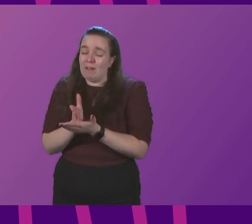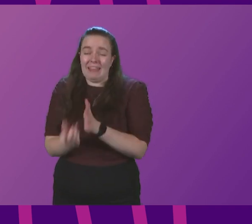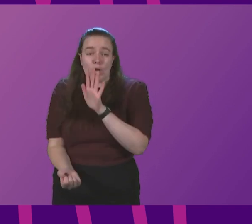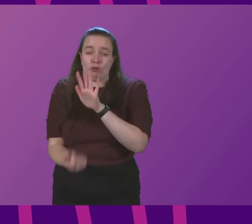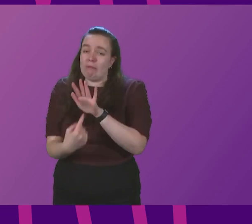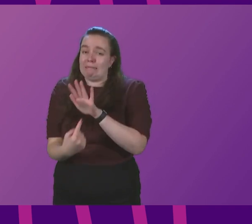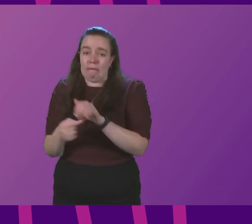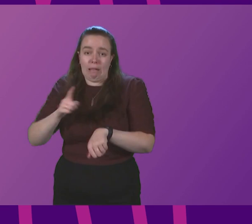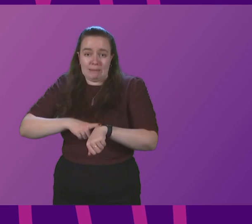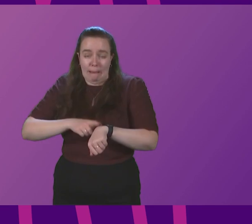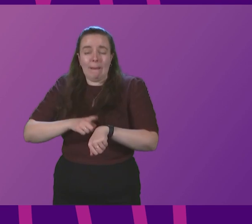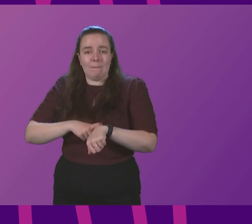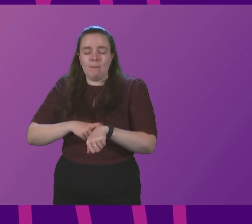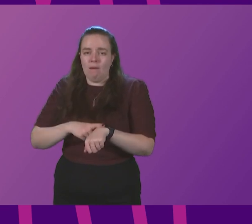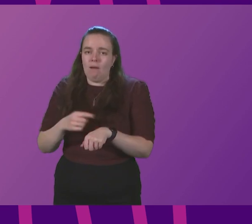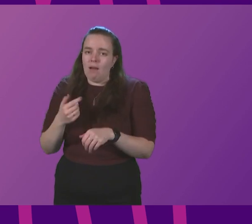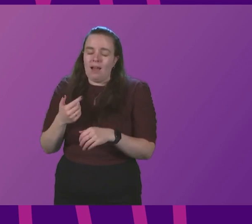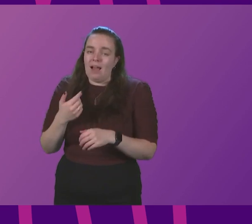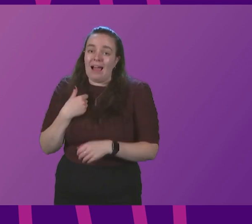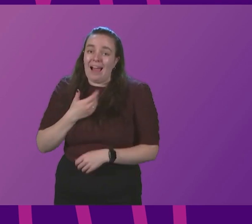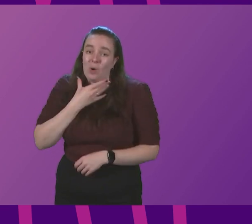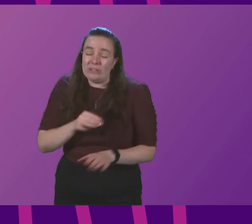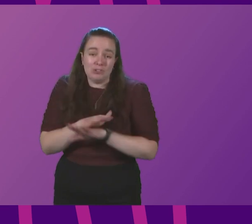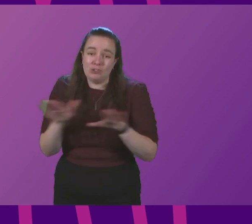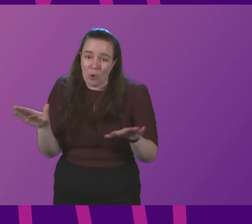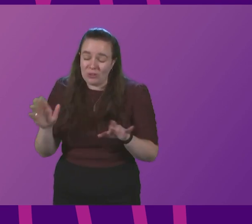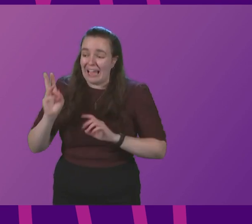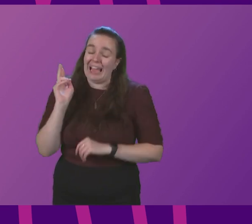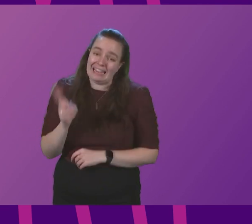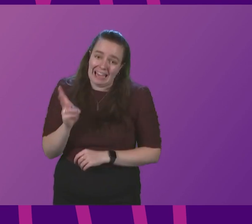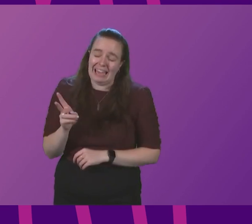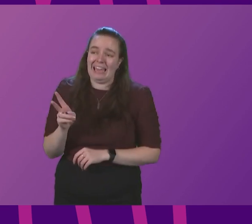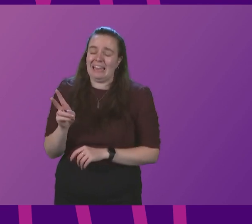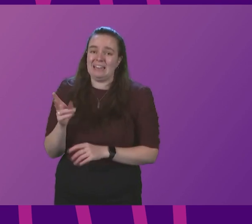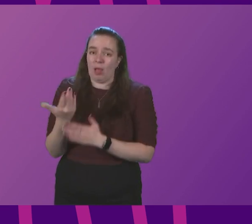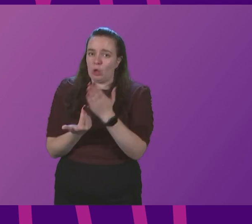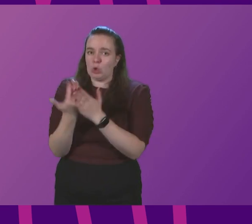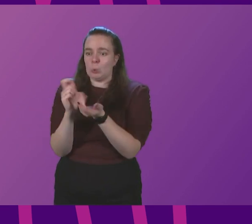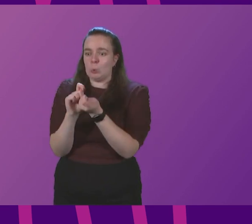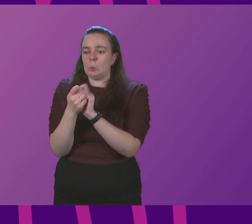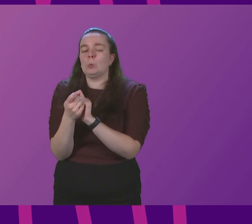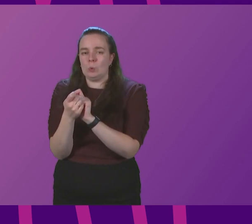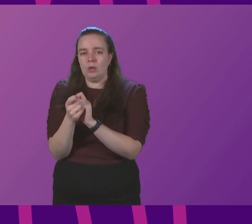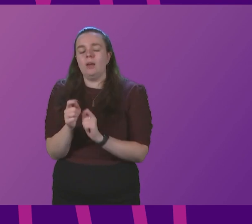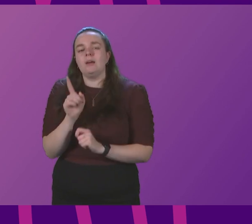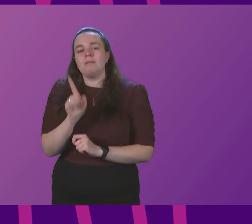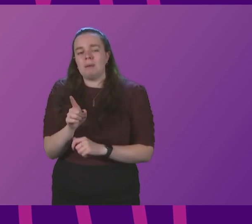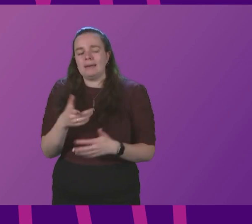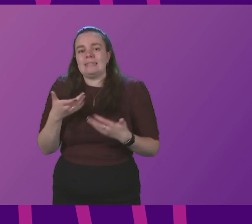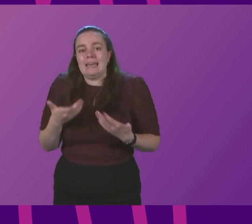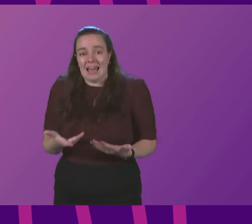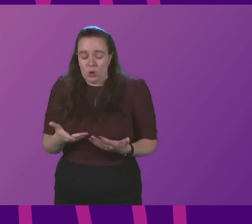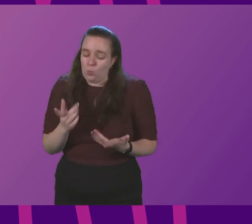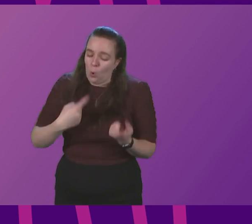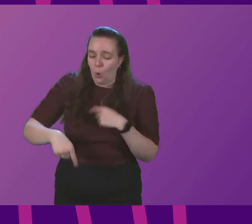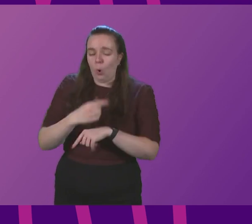juncture in this. I wish we weren't. I wish we weren't facing this again in the shape of the new variant. But it is a moment where all of us have